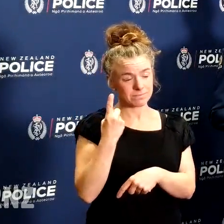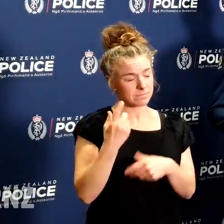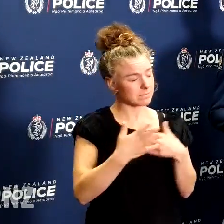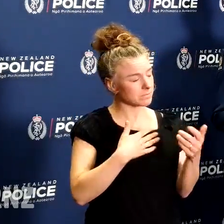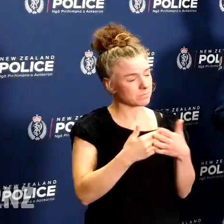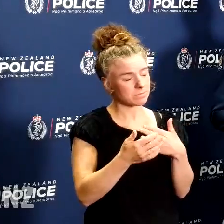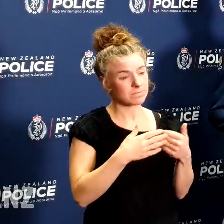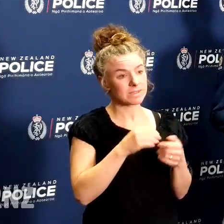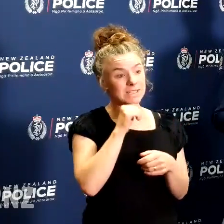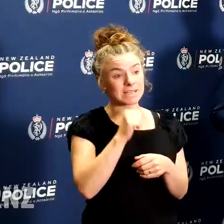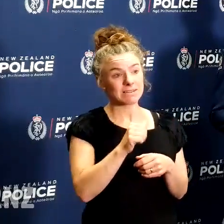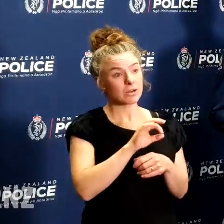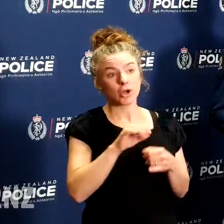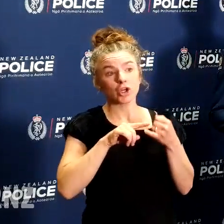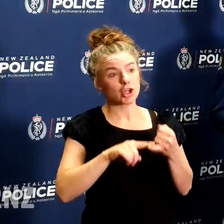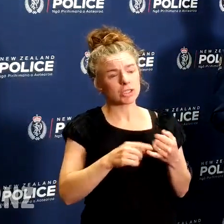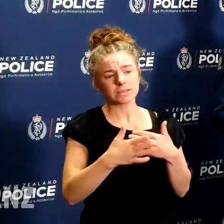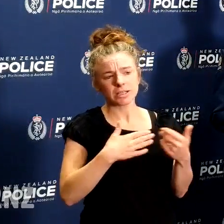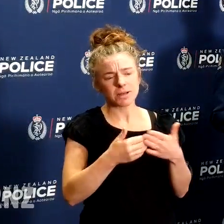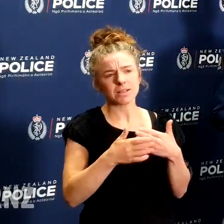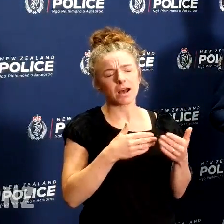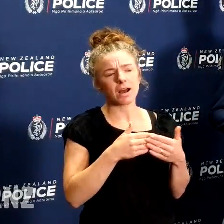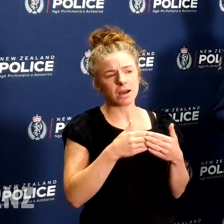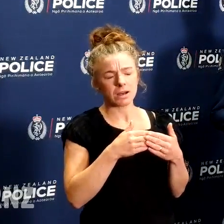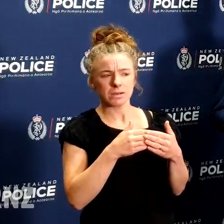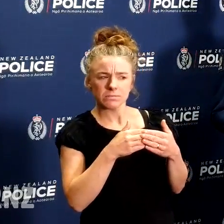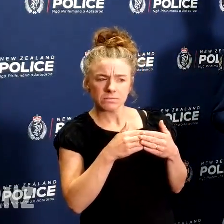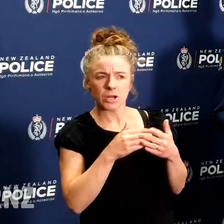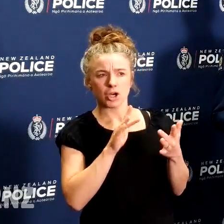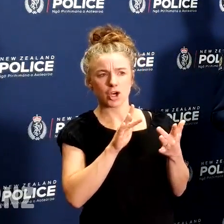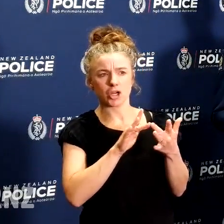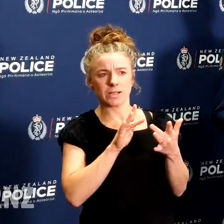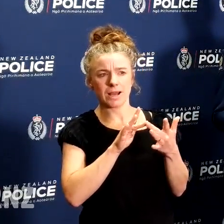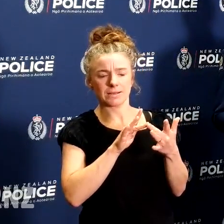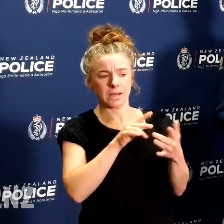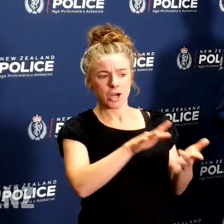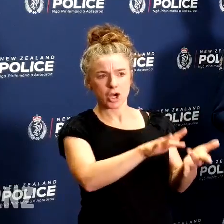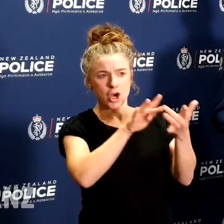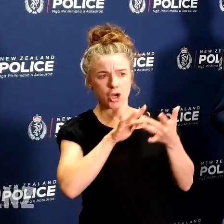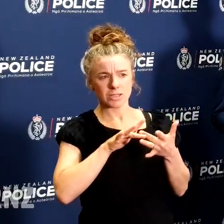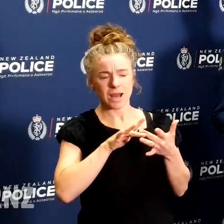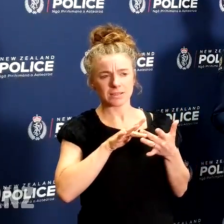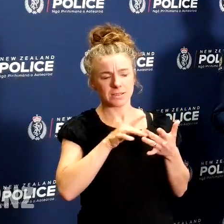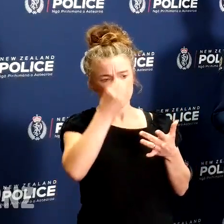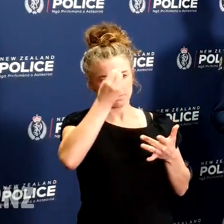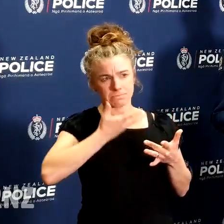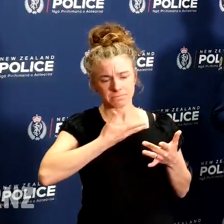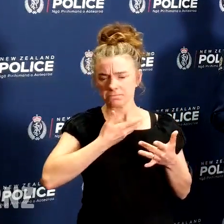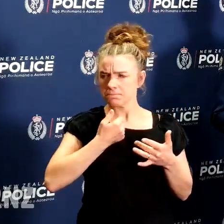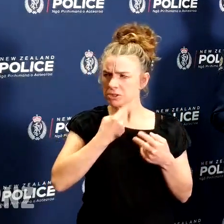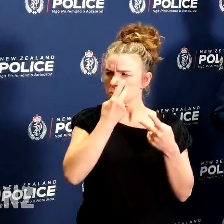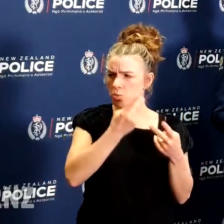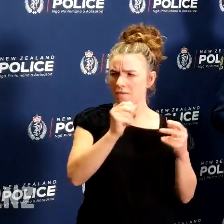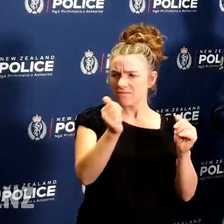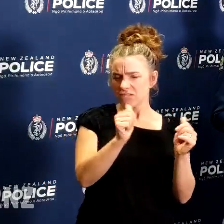if it's not urgent please continue to ensure that you get in touch with us and pass on whatever information you